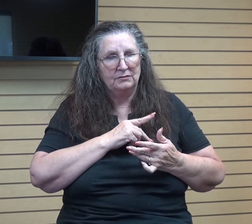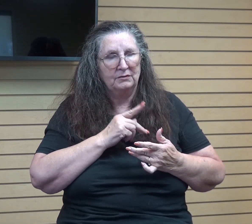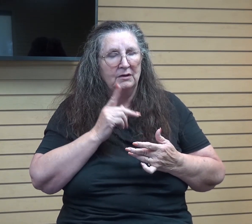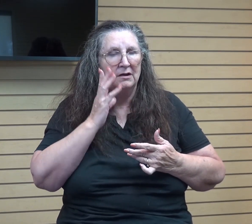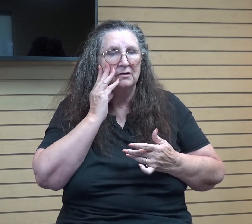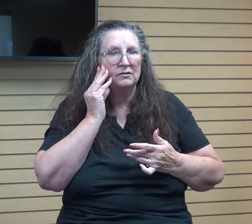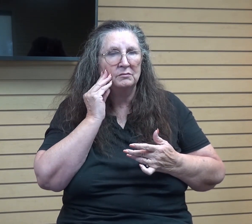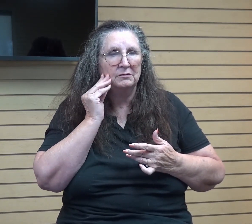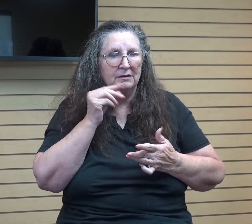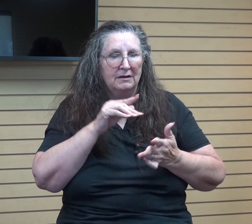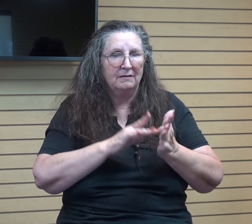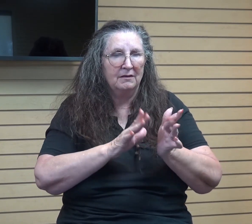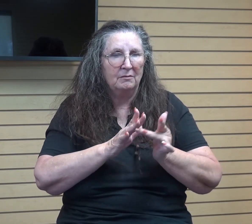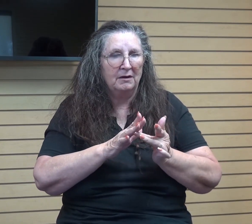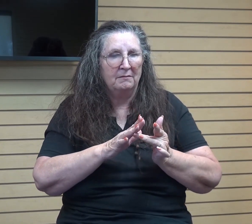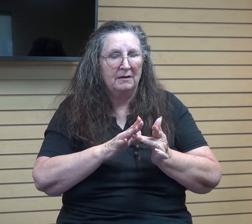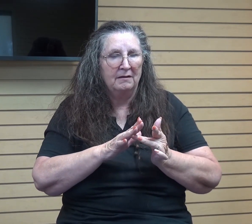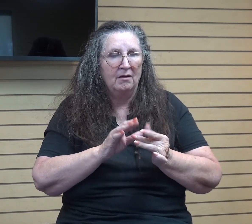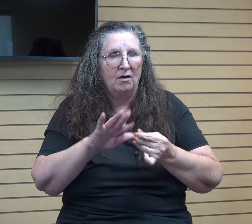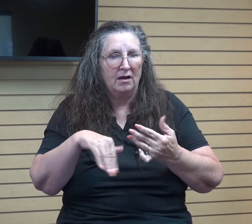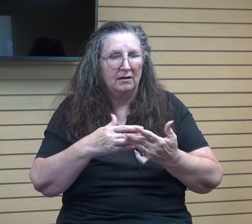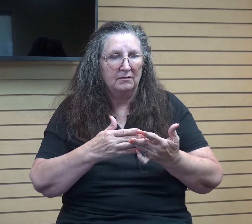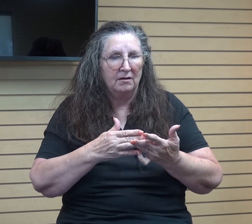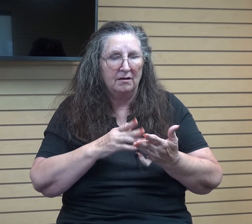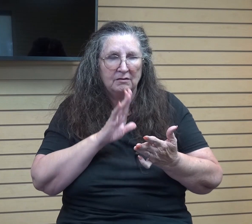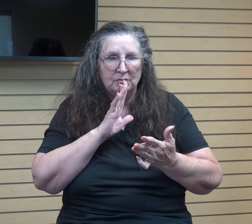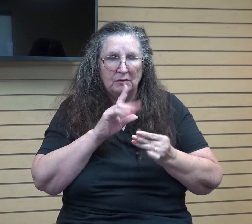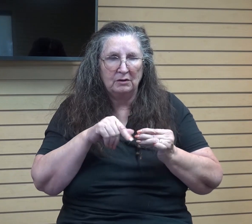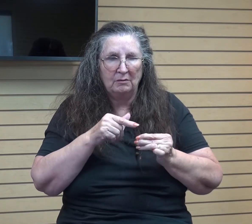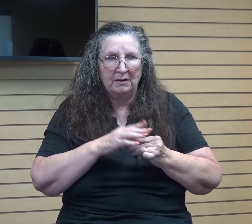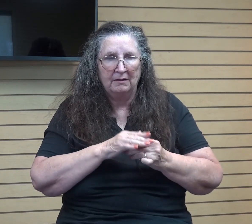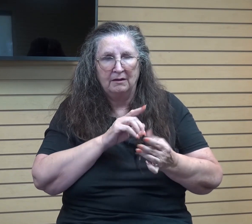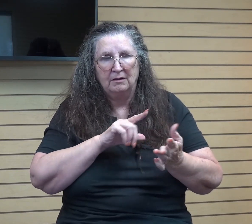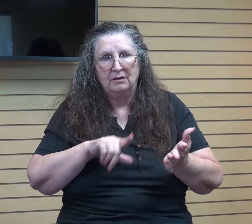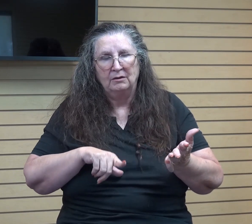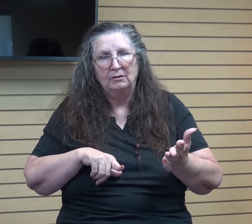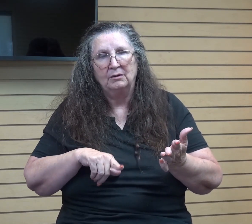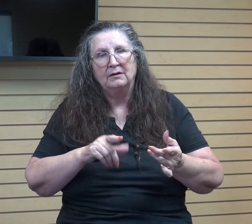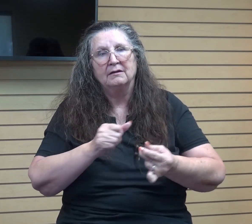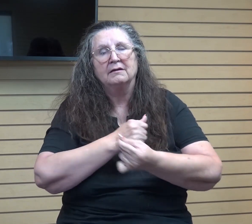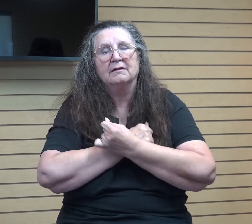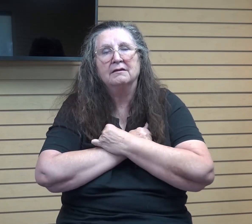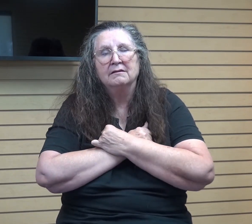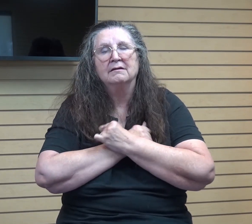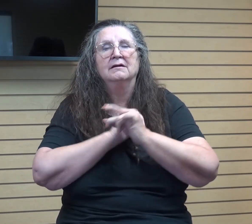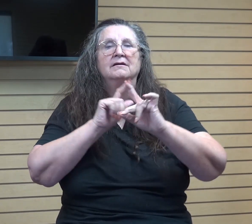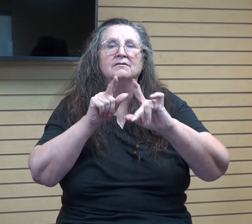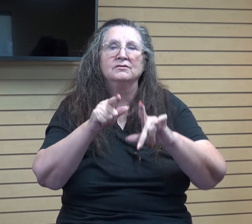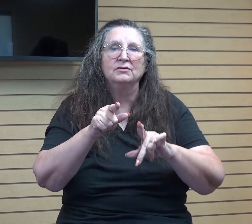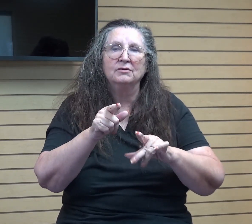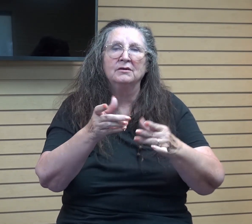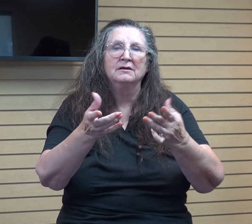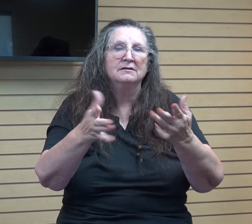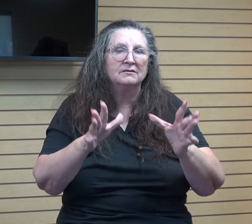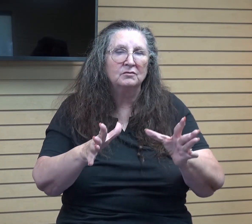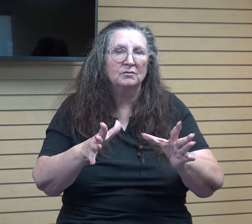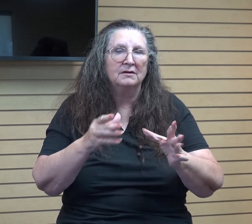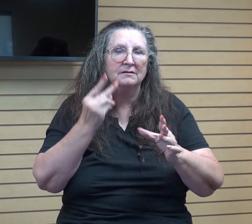everything that I've spoken on today, the Lord loves you and he doesn't want to see you fall away from him.